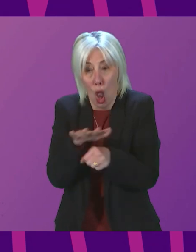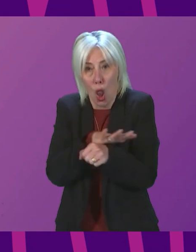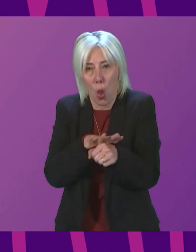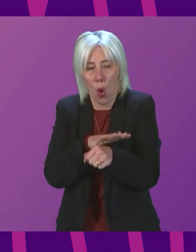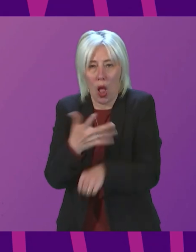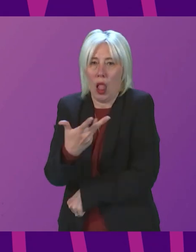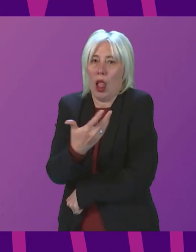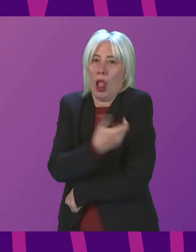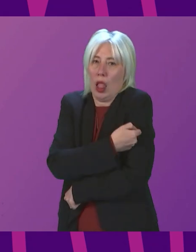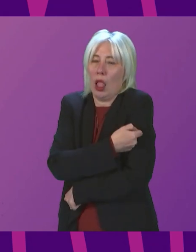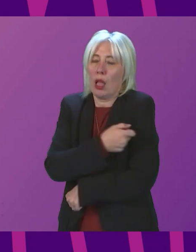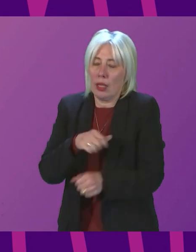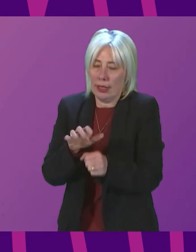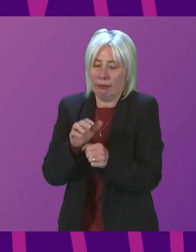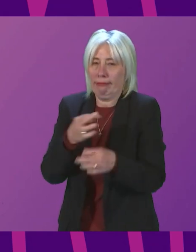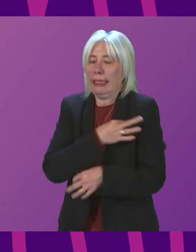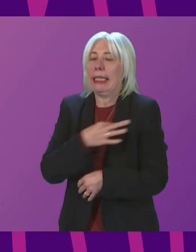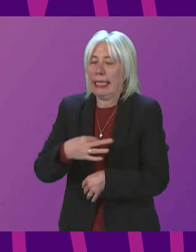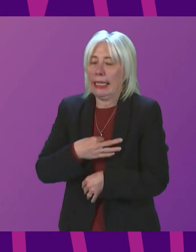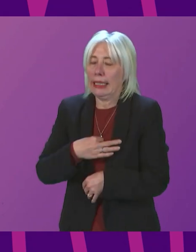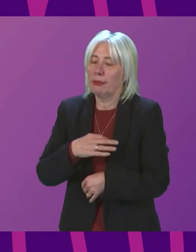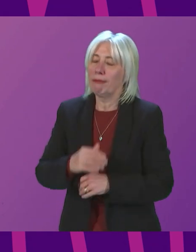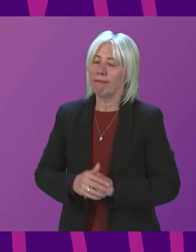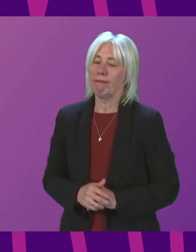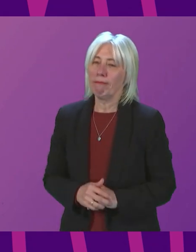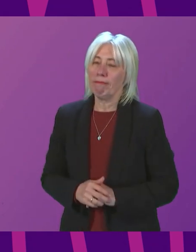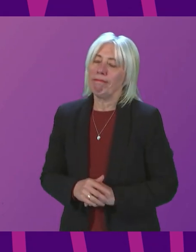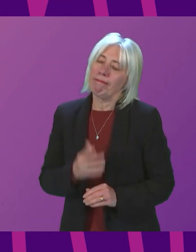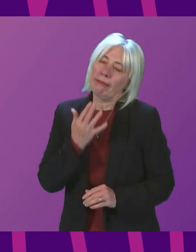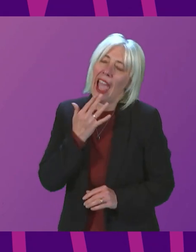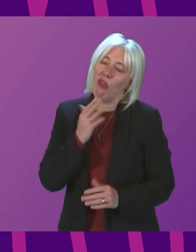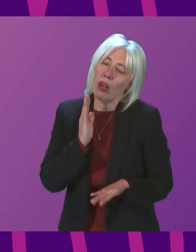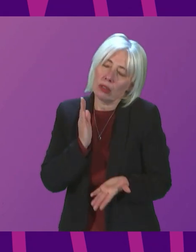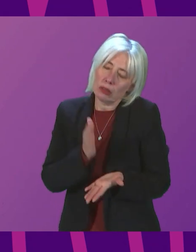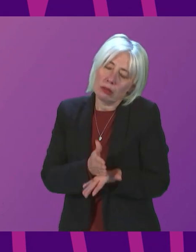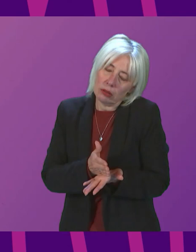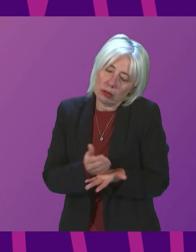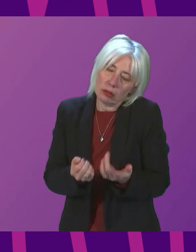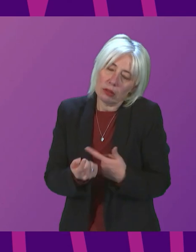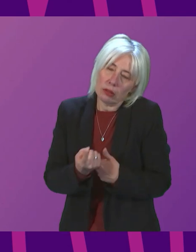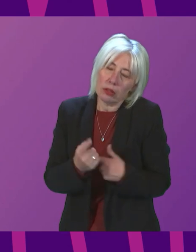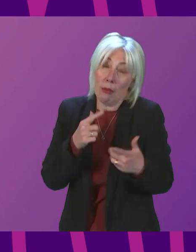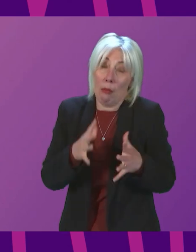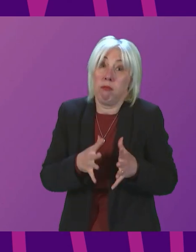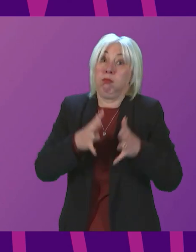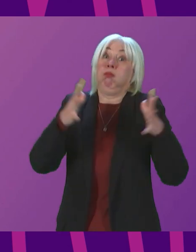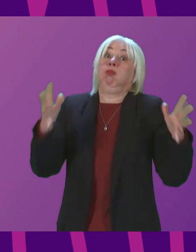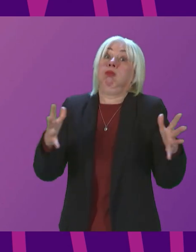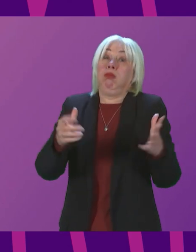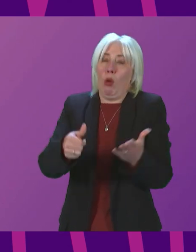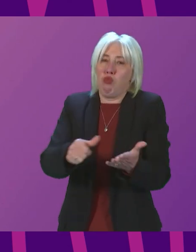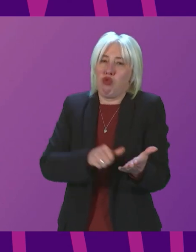clinic to follow. Obviously, errors like this in a large-scale programme when they happen are deeply